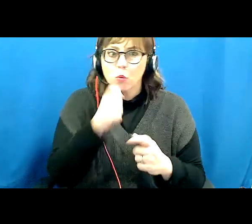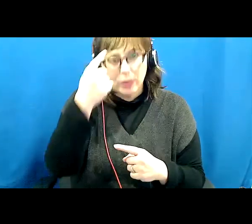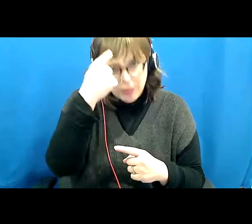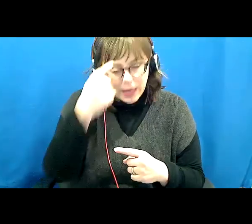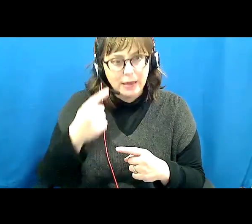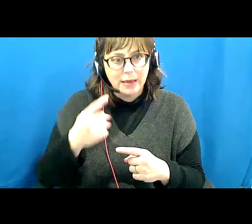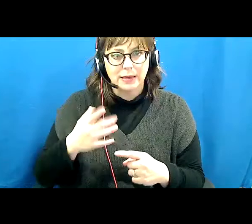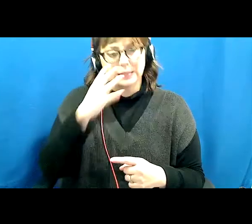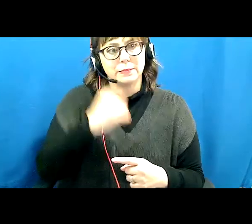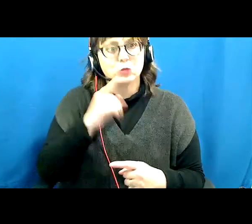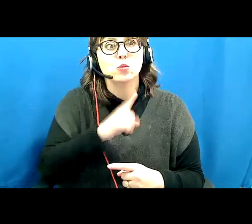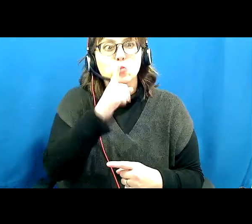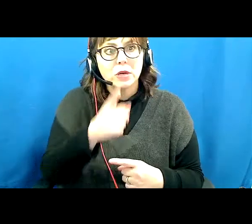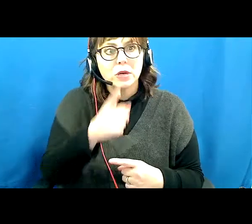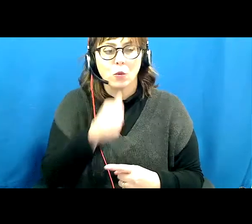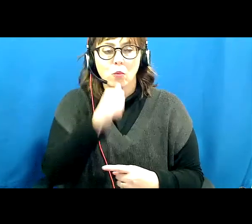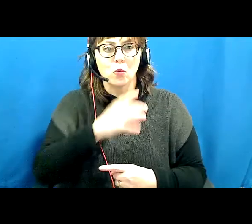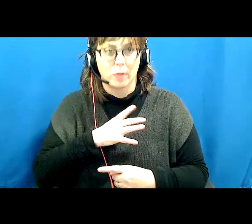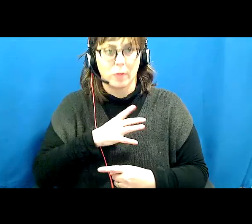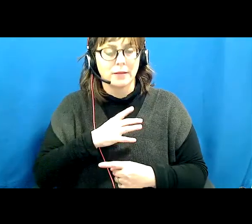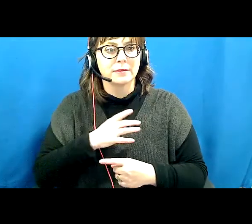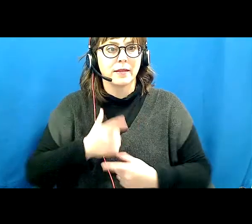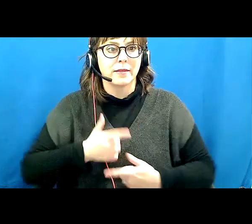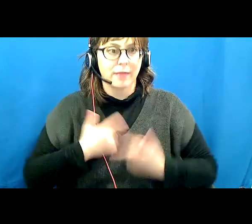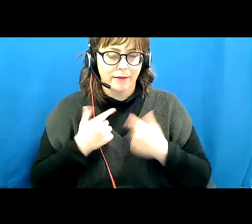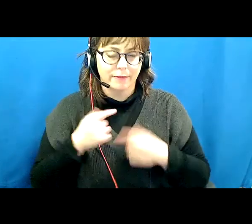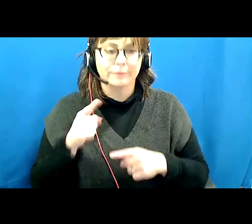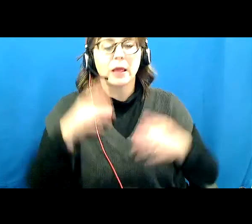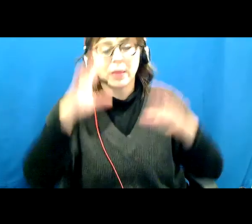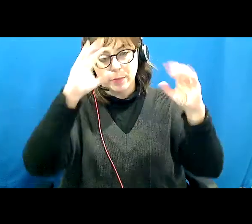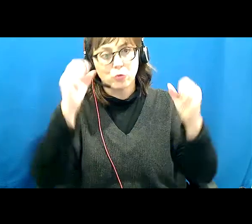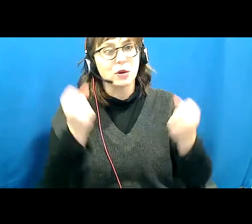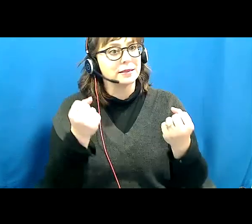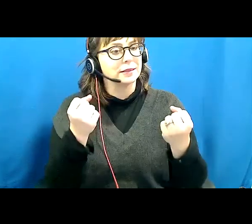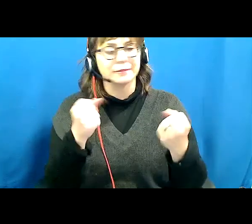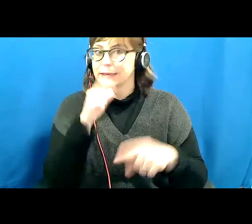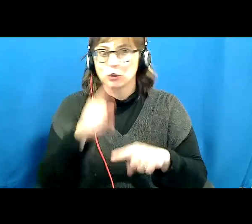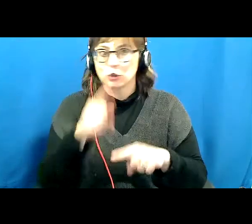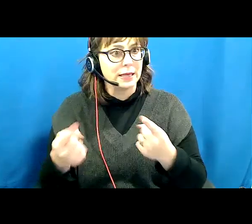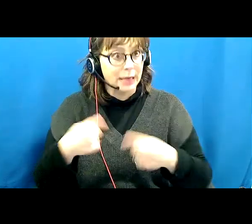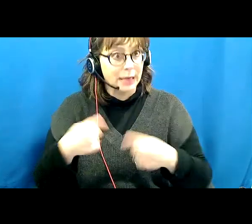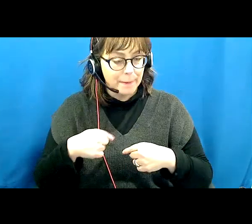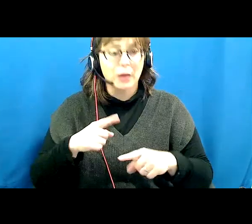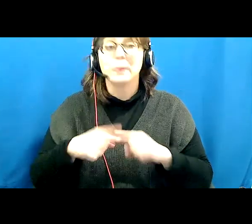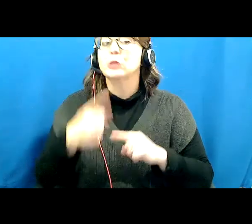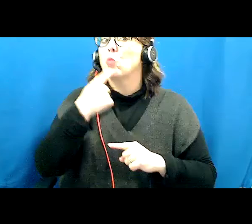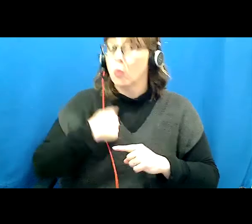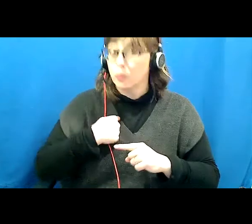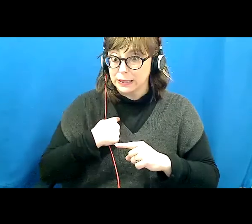Brenda Craney, the president of Inanna Publications, was unable to attend today, but she sent me a note to read on her behalf.